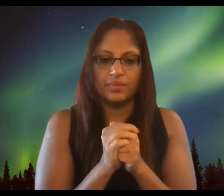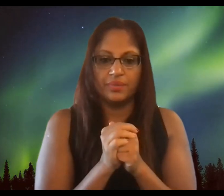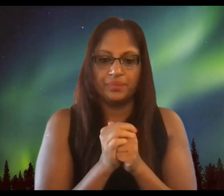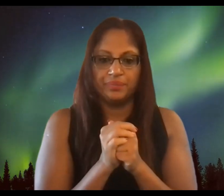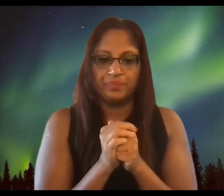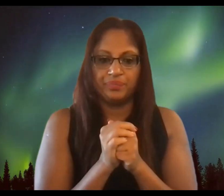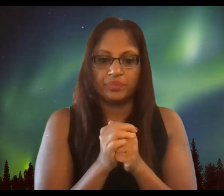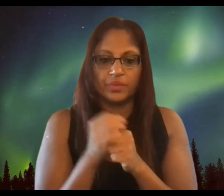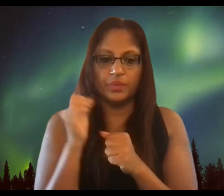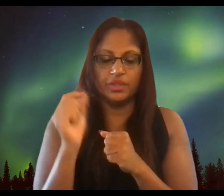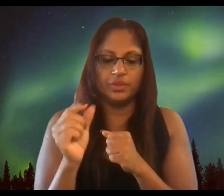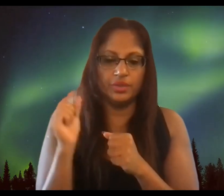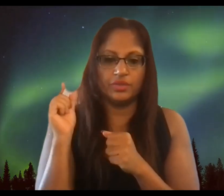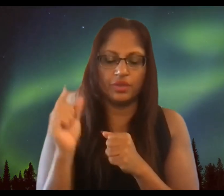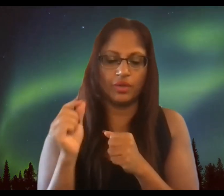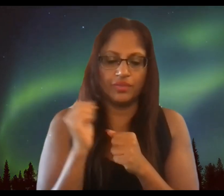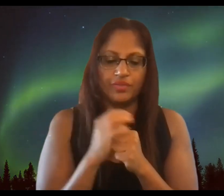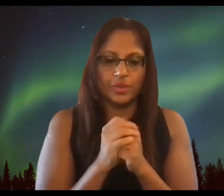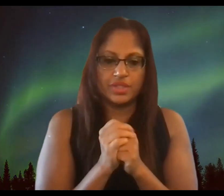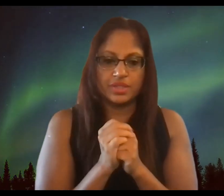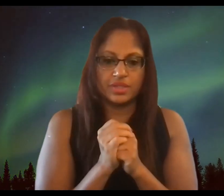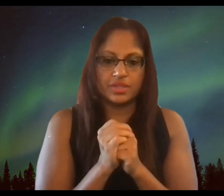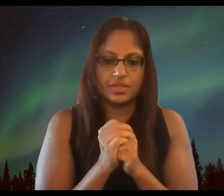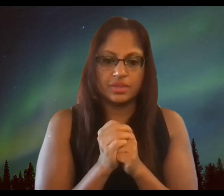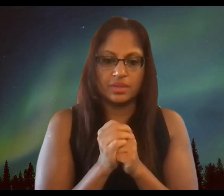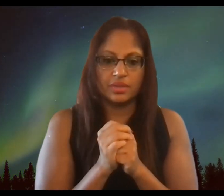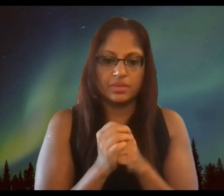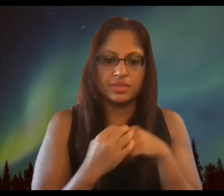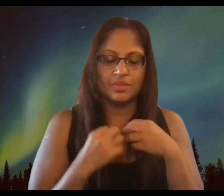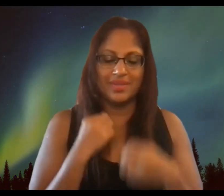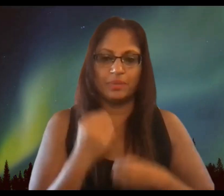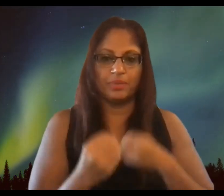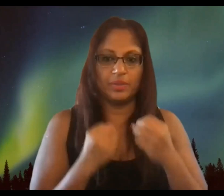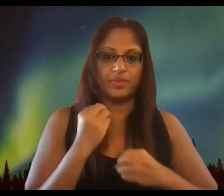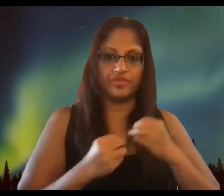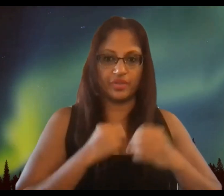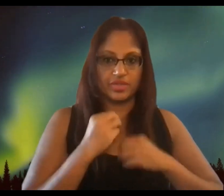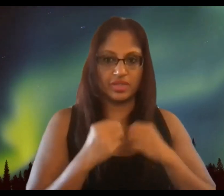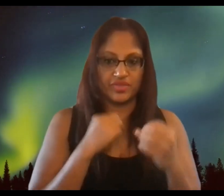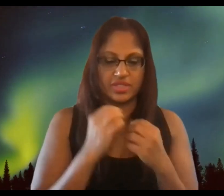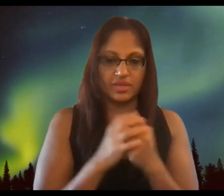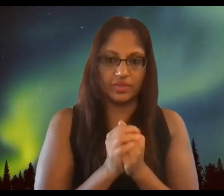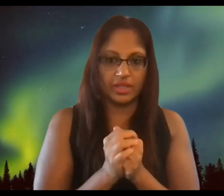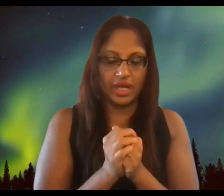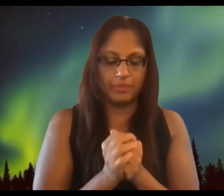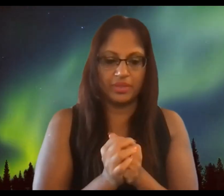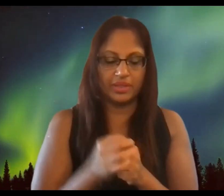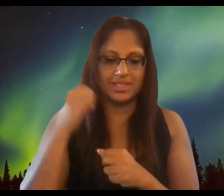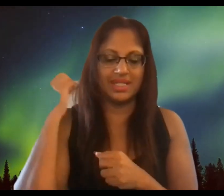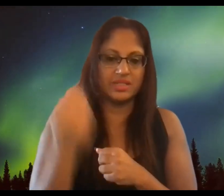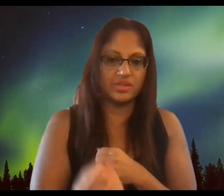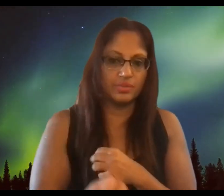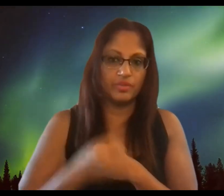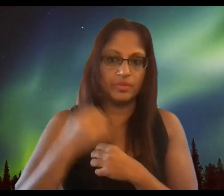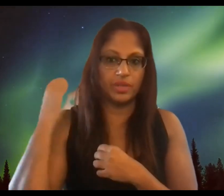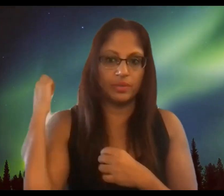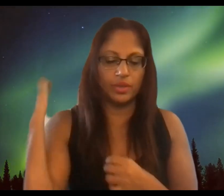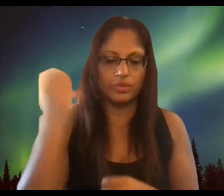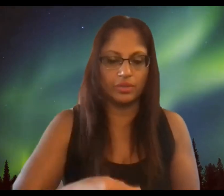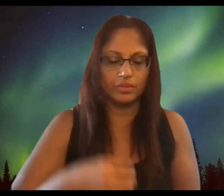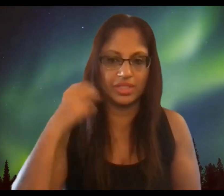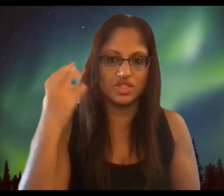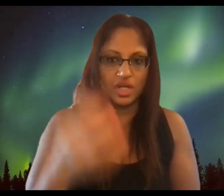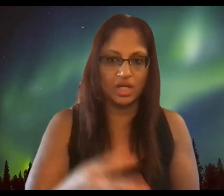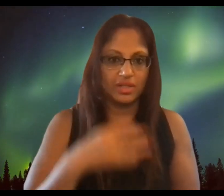we use our voices to make people feel safe it's never going to happen it takes a movement